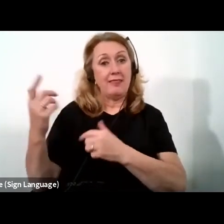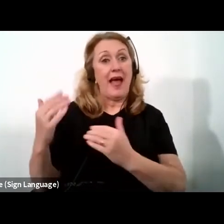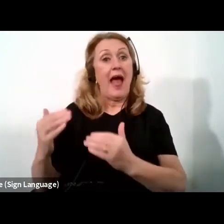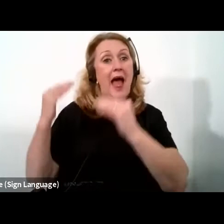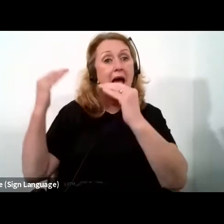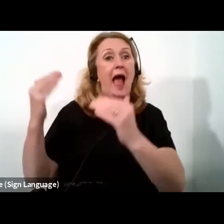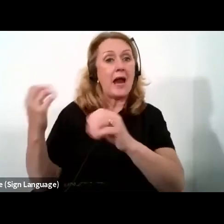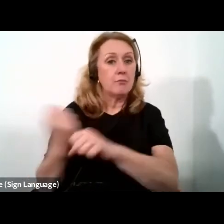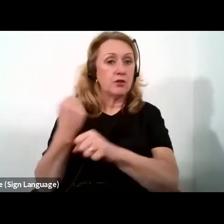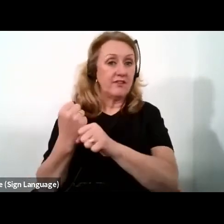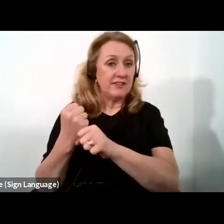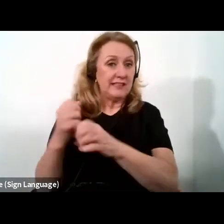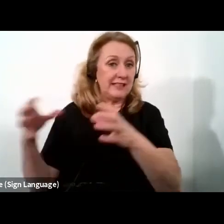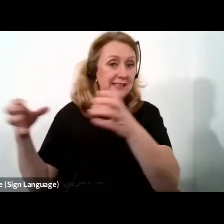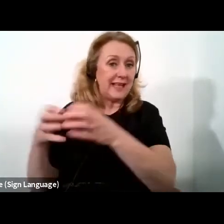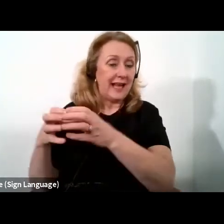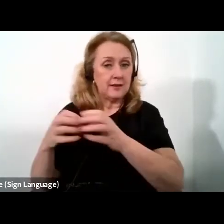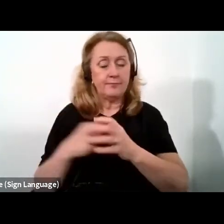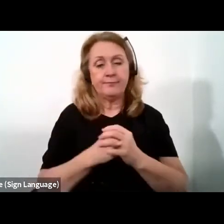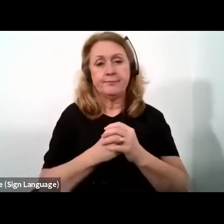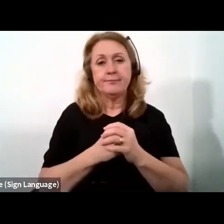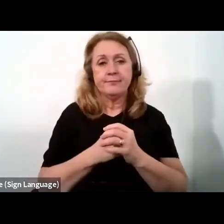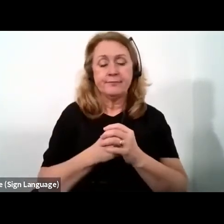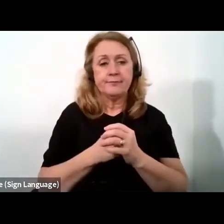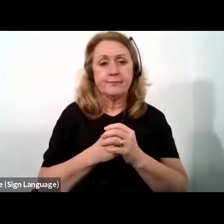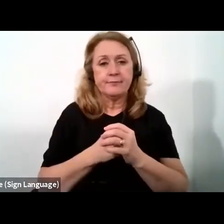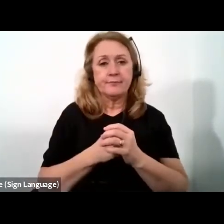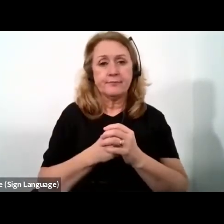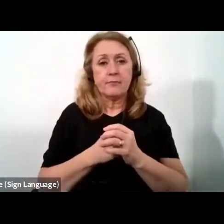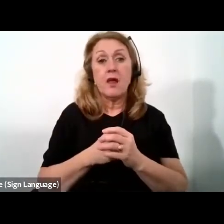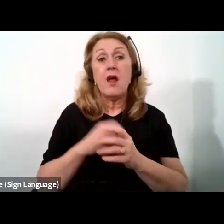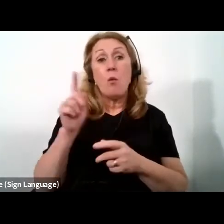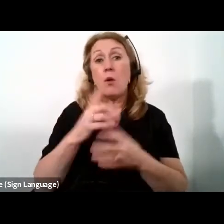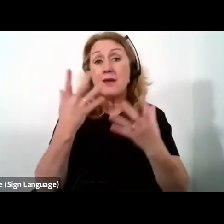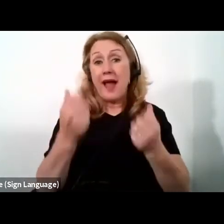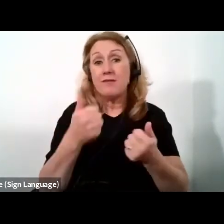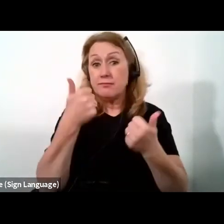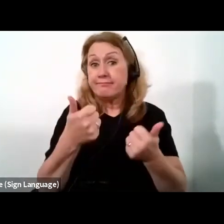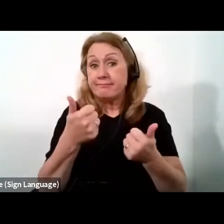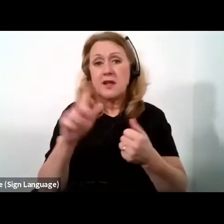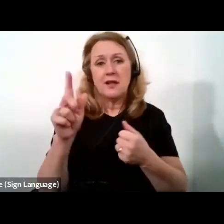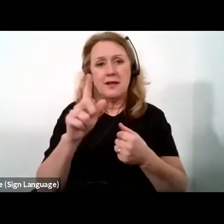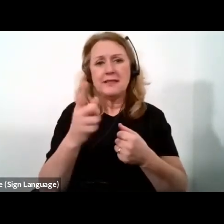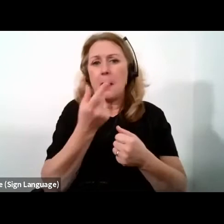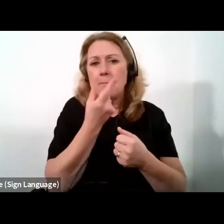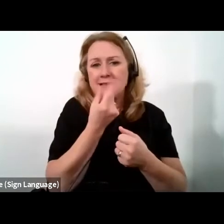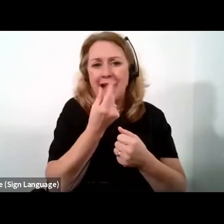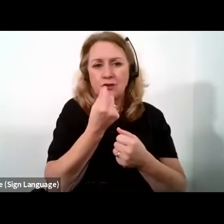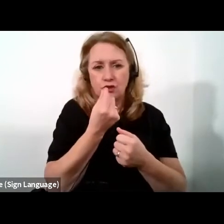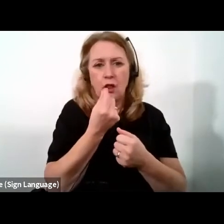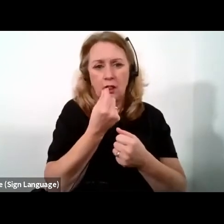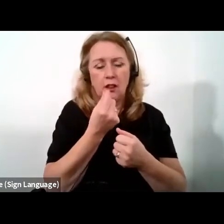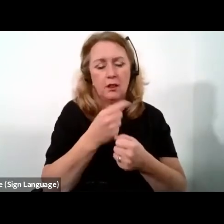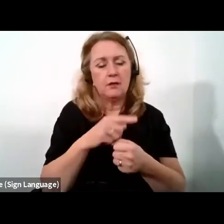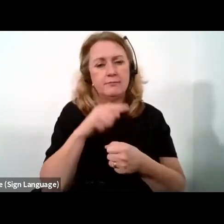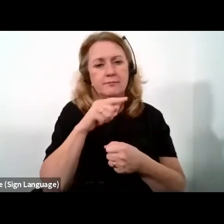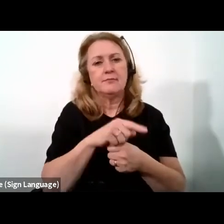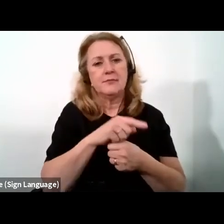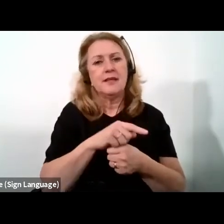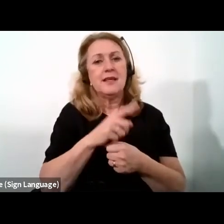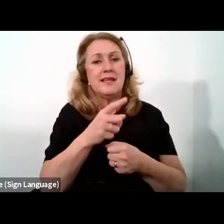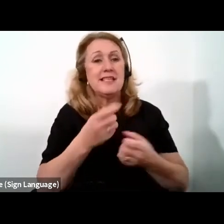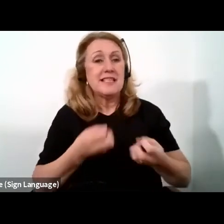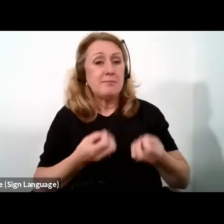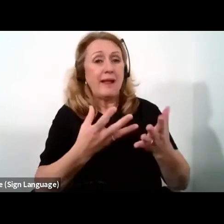sectors. The silver lining is the potential. Business-to-business spending in manufacturing in Africa